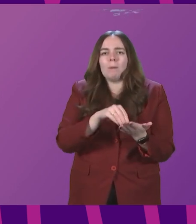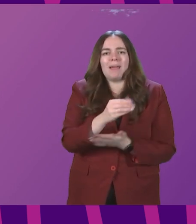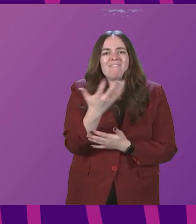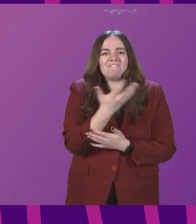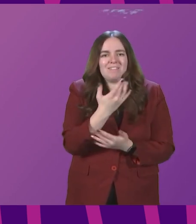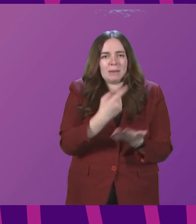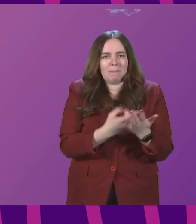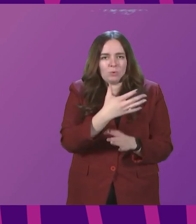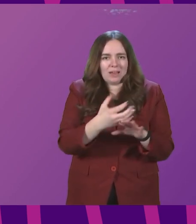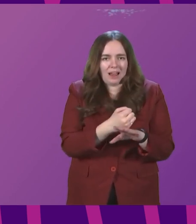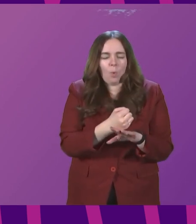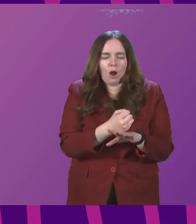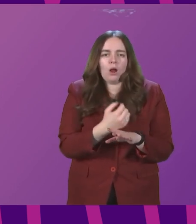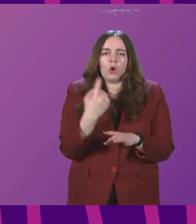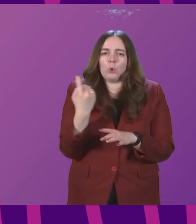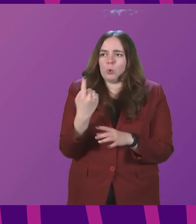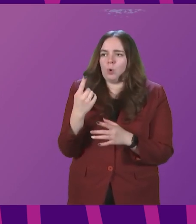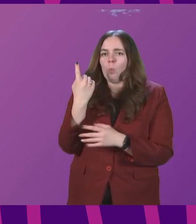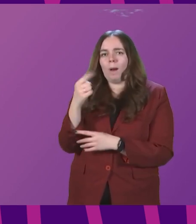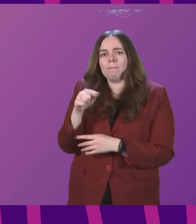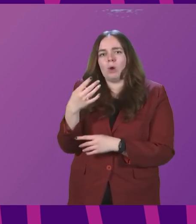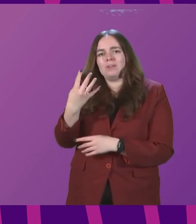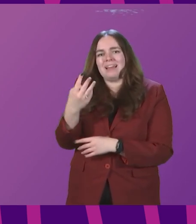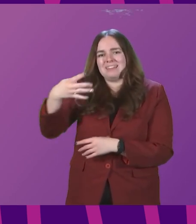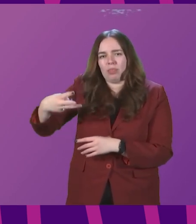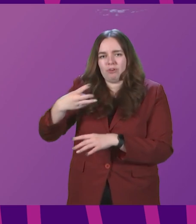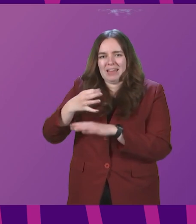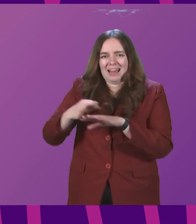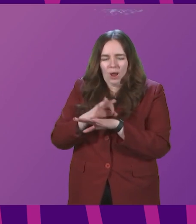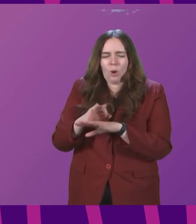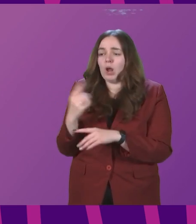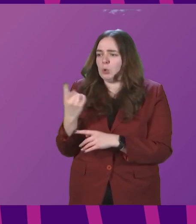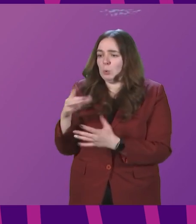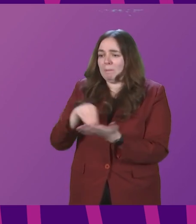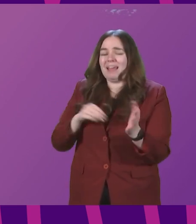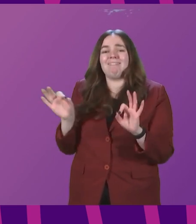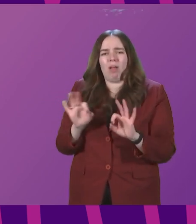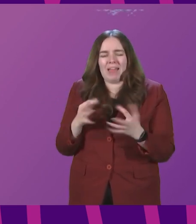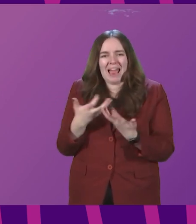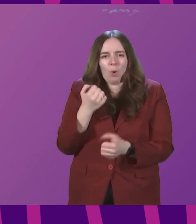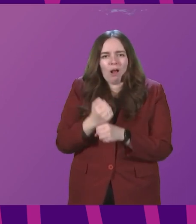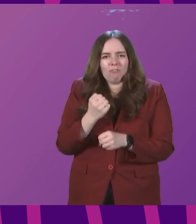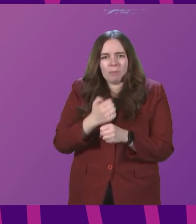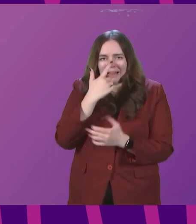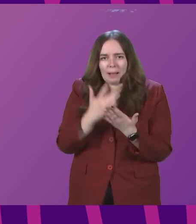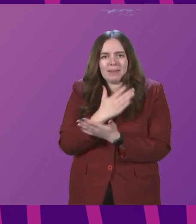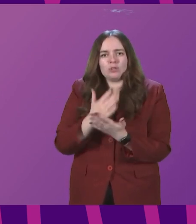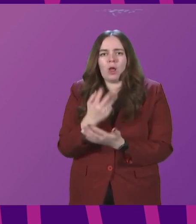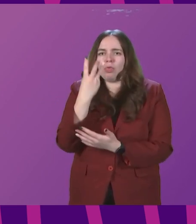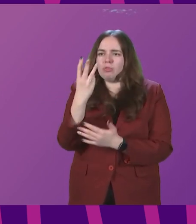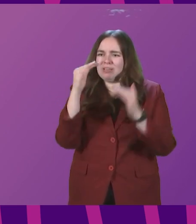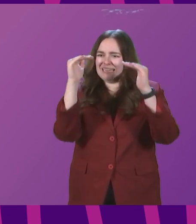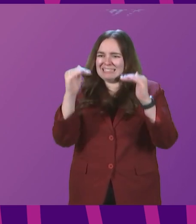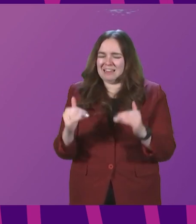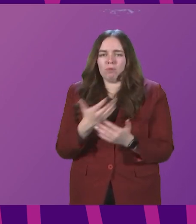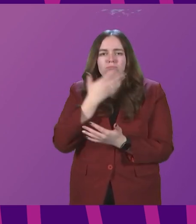who is left on £1.93 an hour, and who gets nothing an hour? And how can the Government ensure that they do not create a three-tier system of unpaid care,